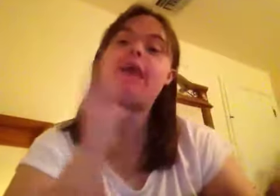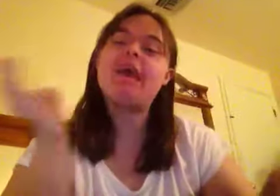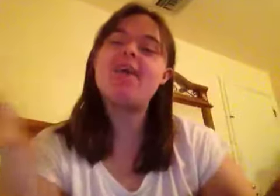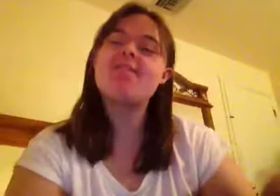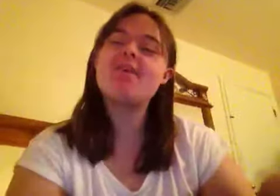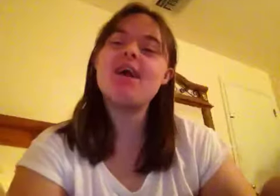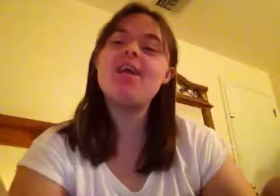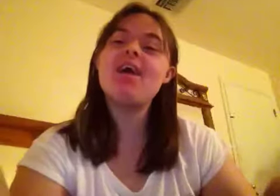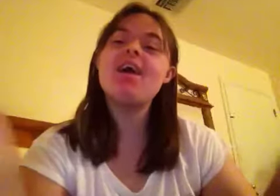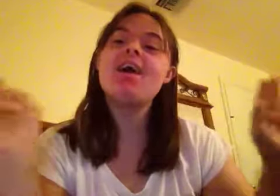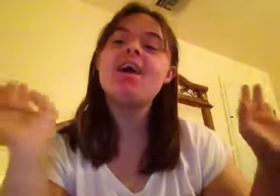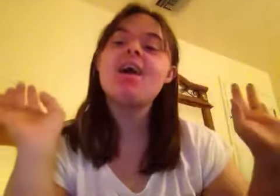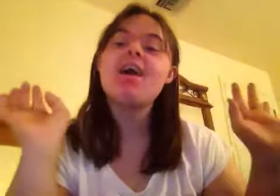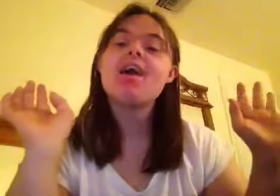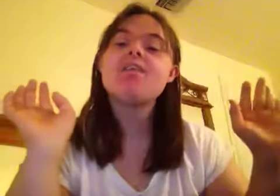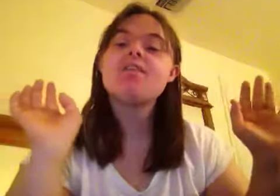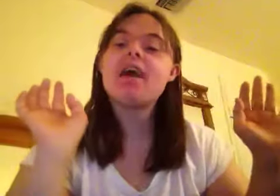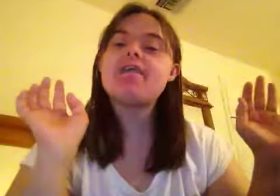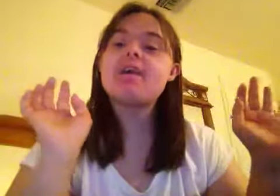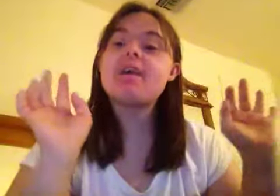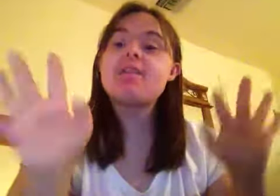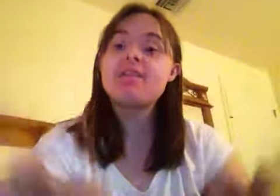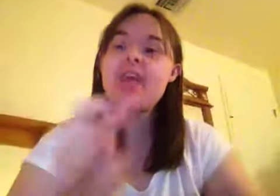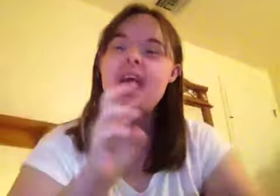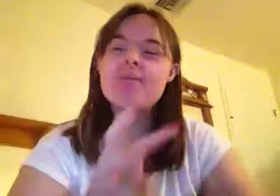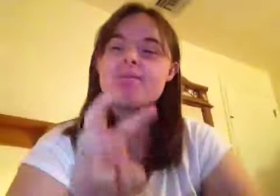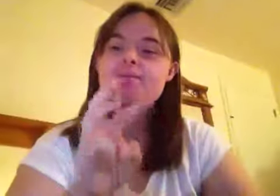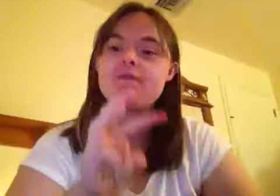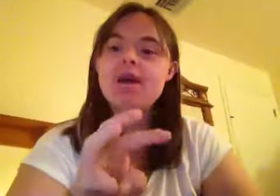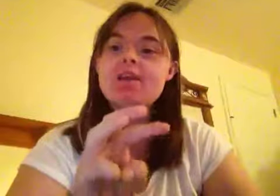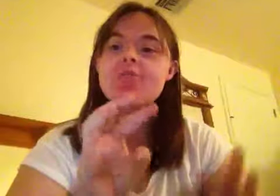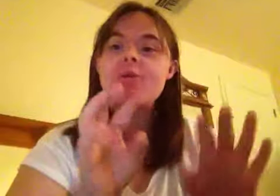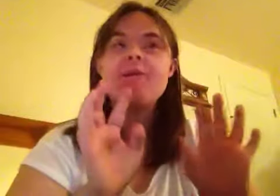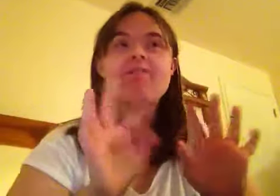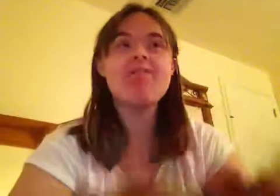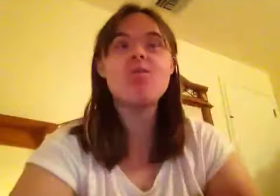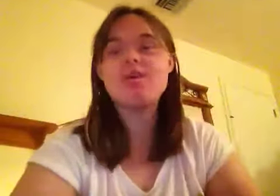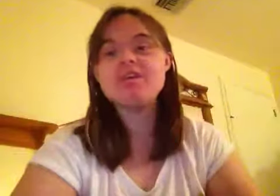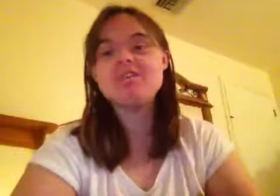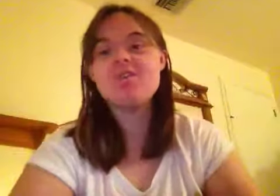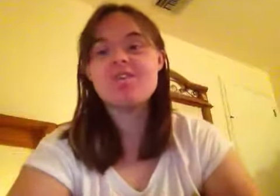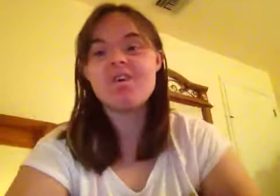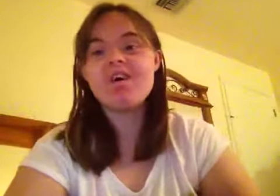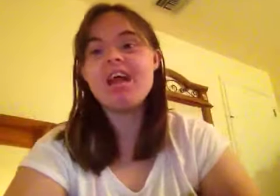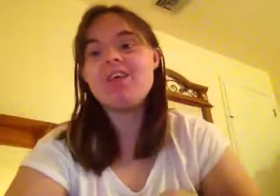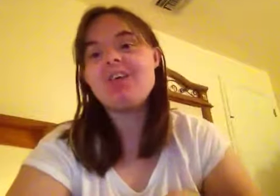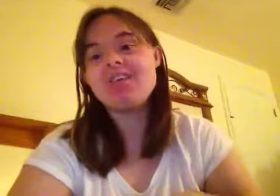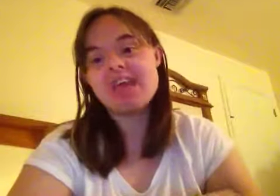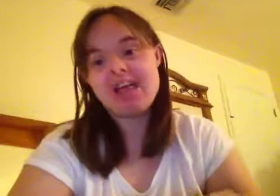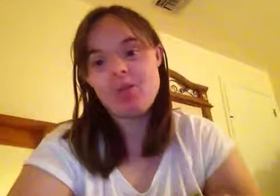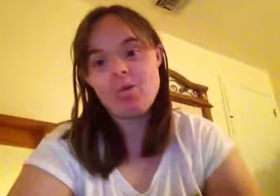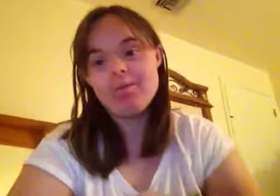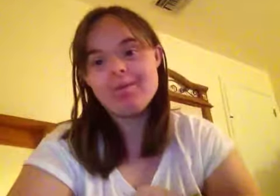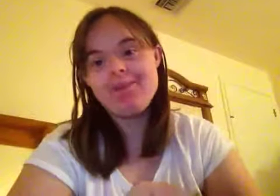camp Fred like the camp Fred is one of my favorite ones so far and I do like the Halloween one